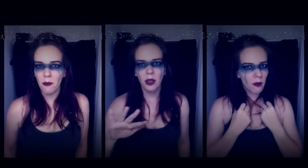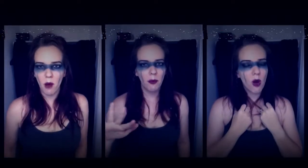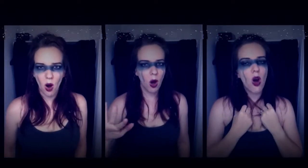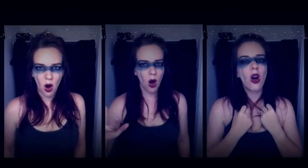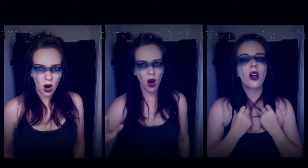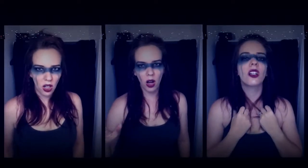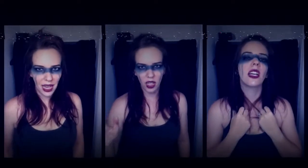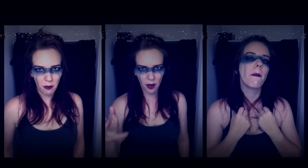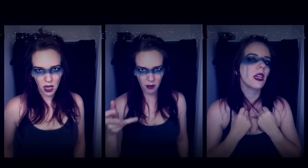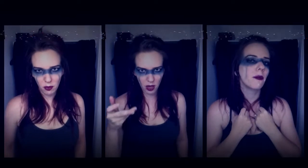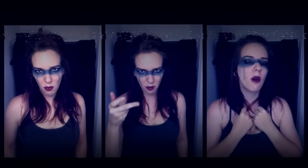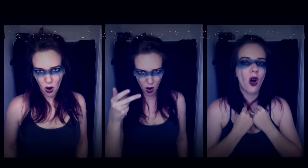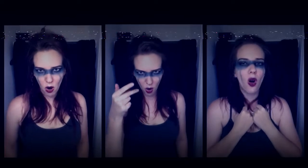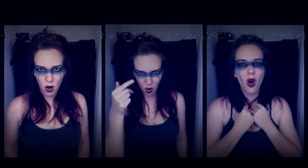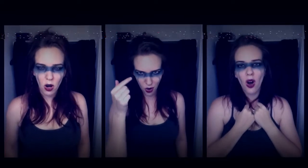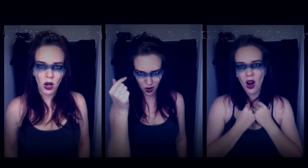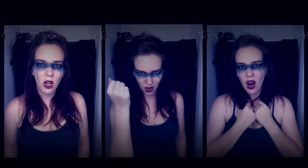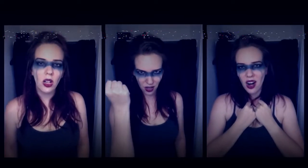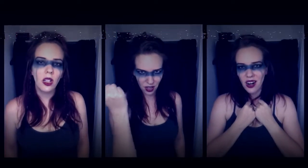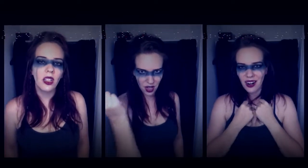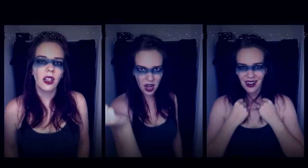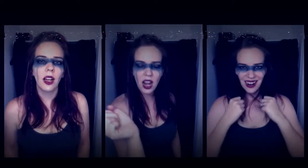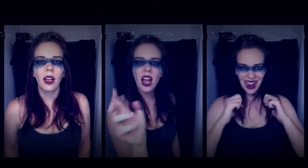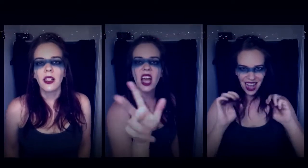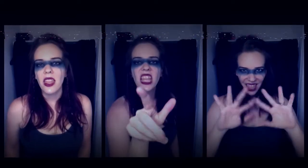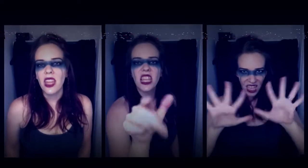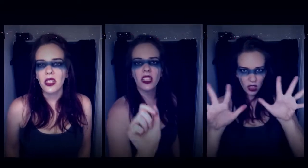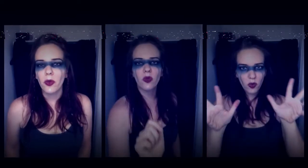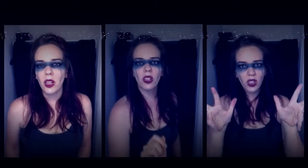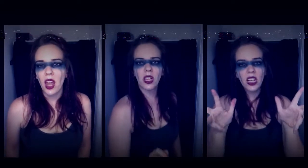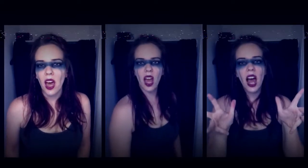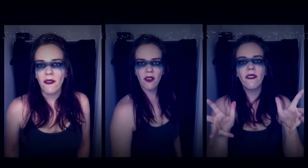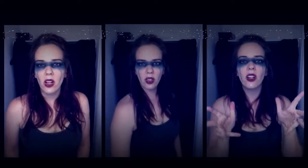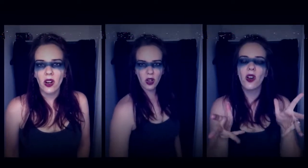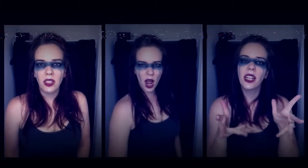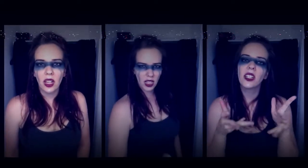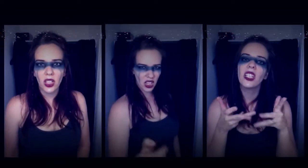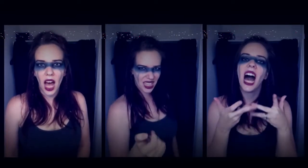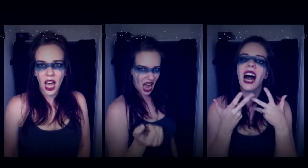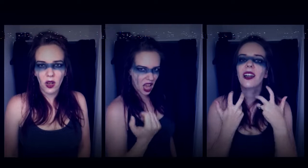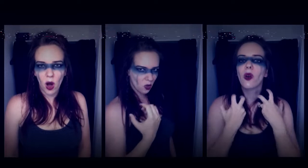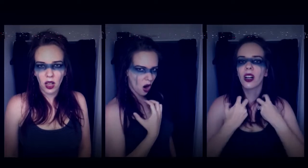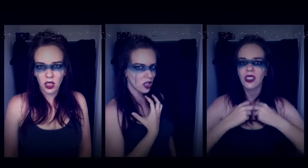more, give me more This will never end Cause I want